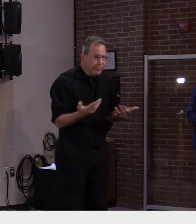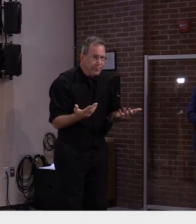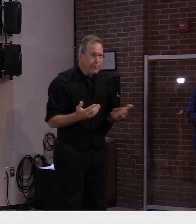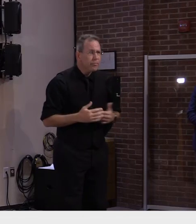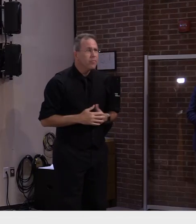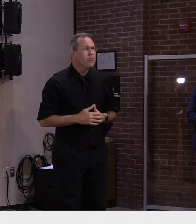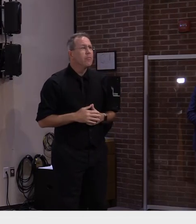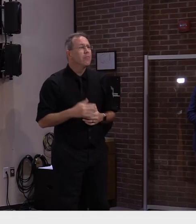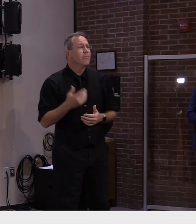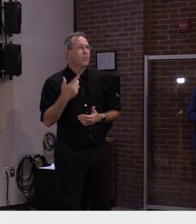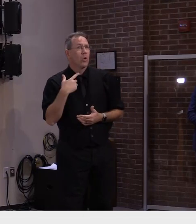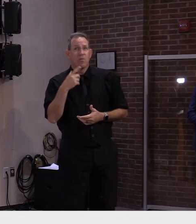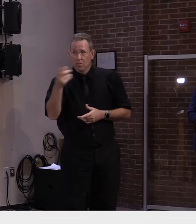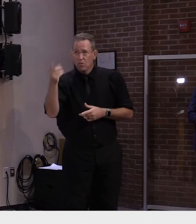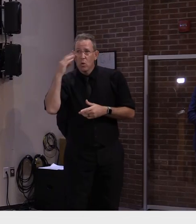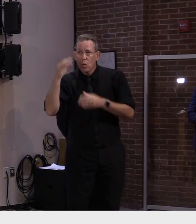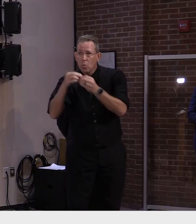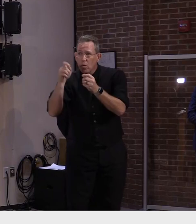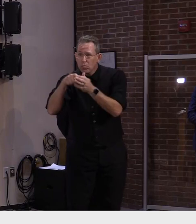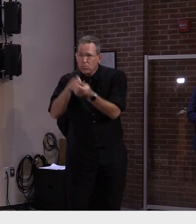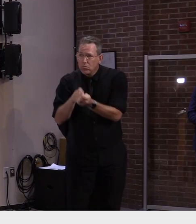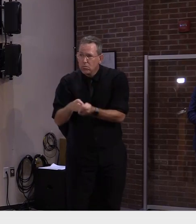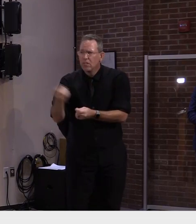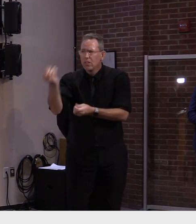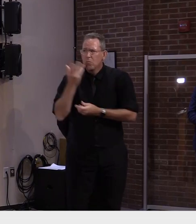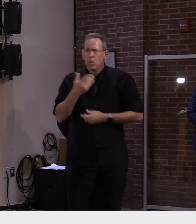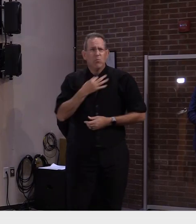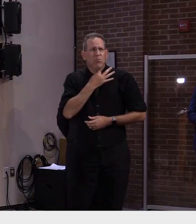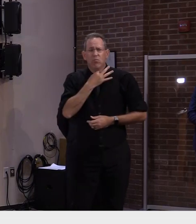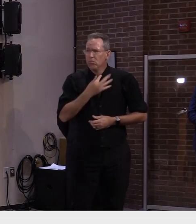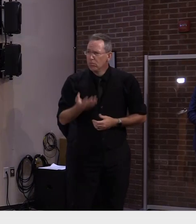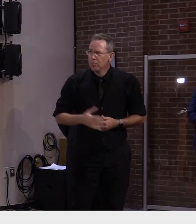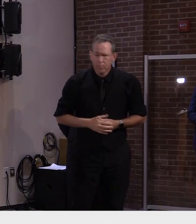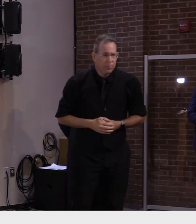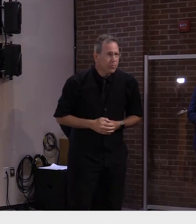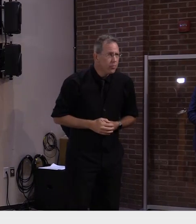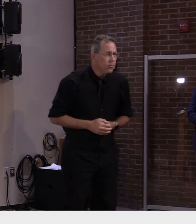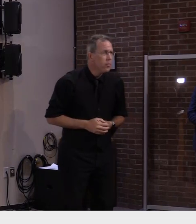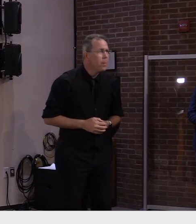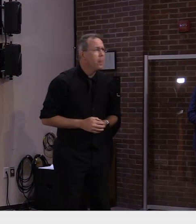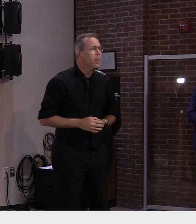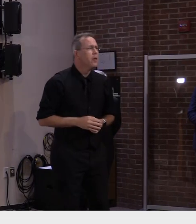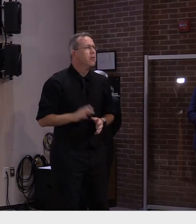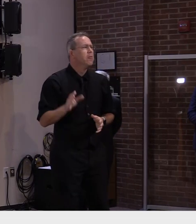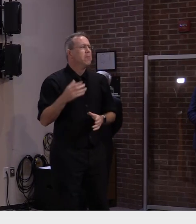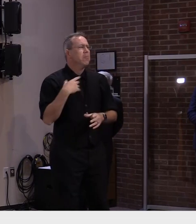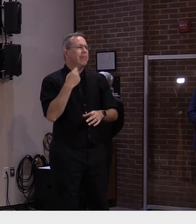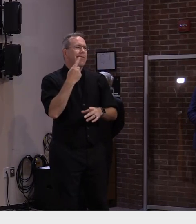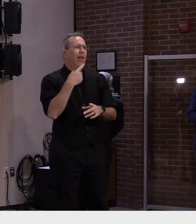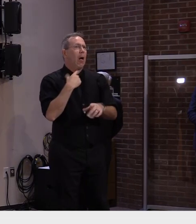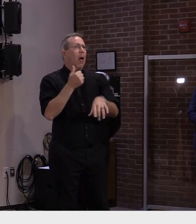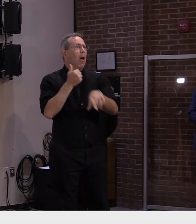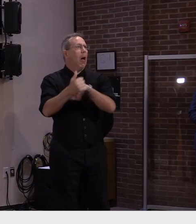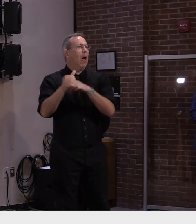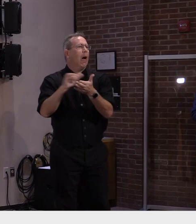appreciate it. Thank you. Can't blame them for wanting to come to Vermont, but I have no other info on that.